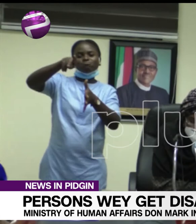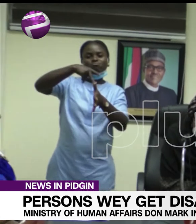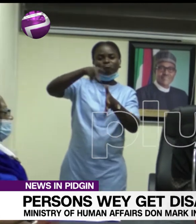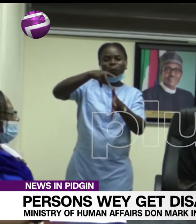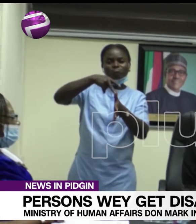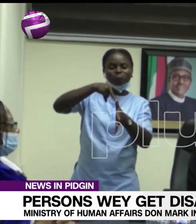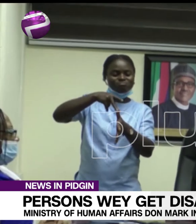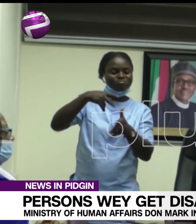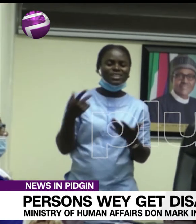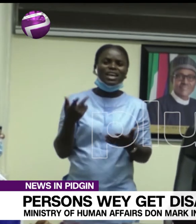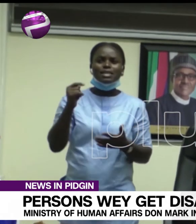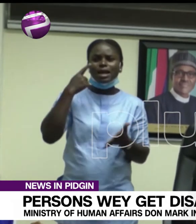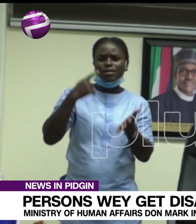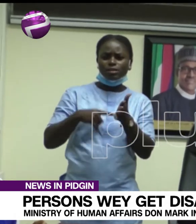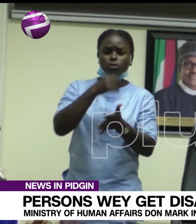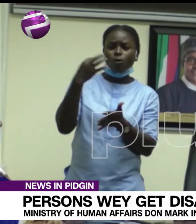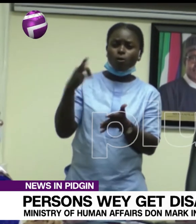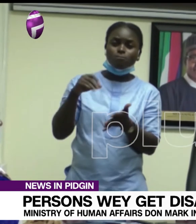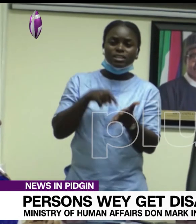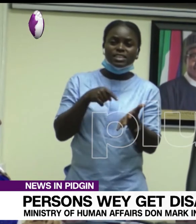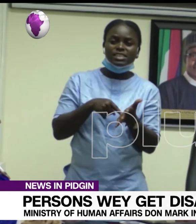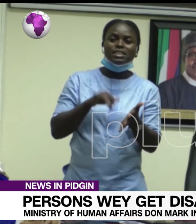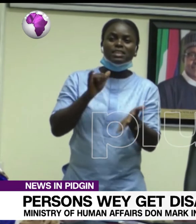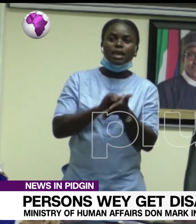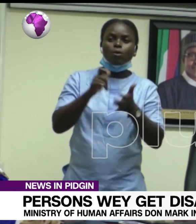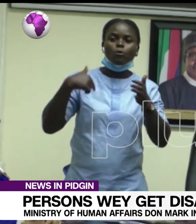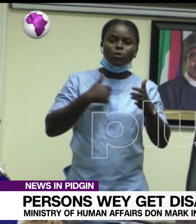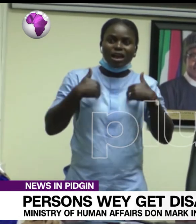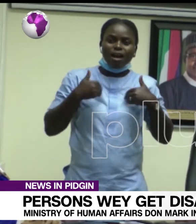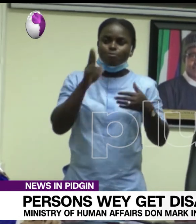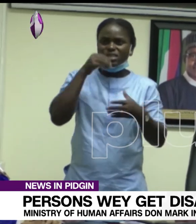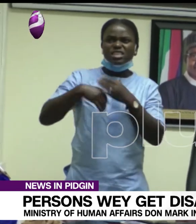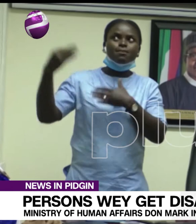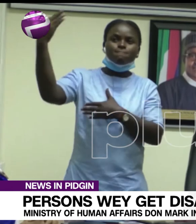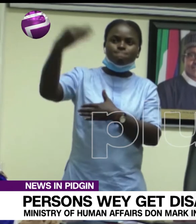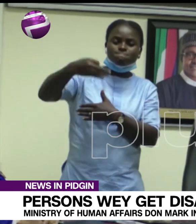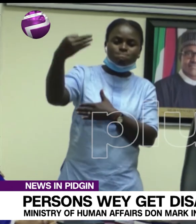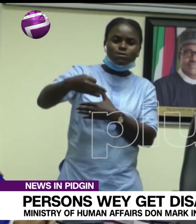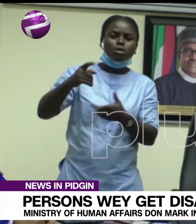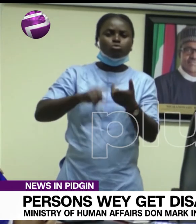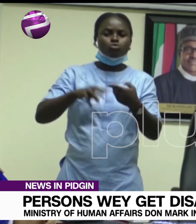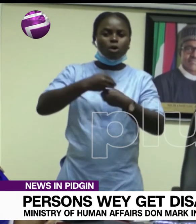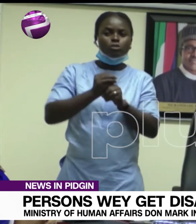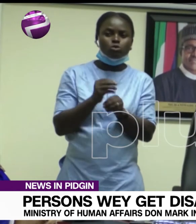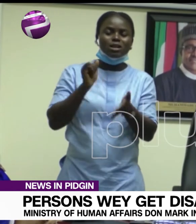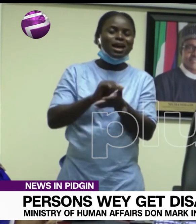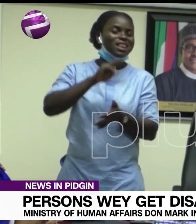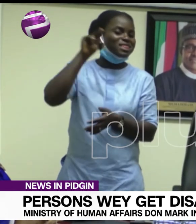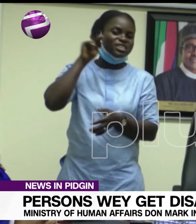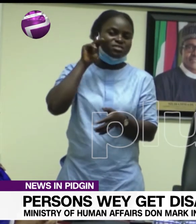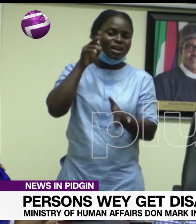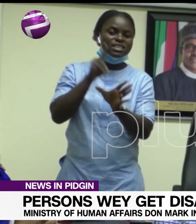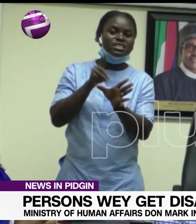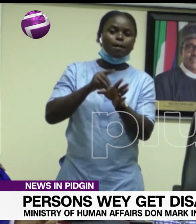This realization of this that will have been in the forefront to ensure the Nigeria Disability